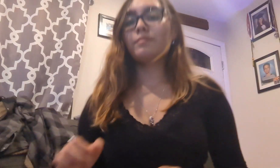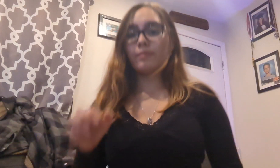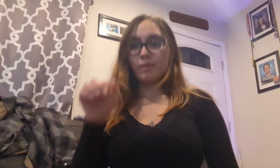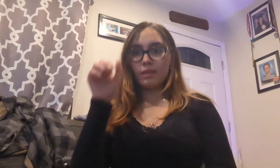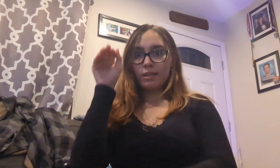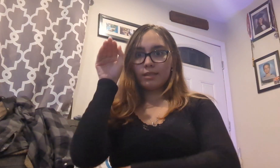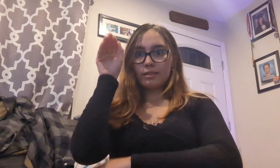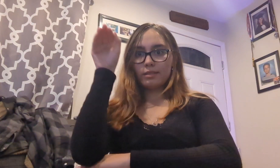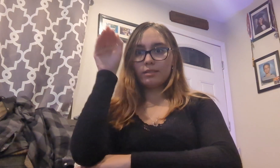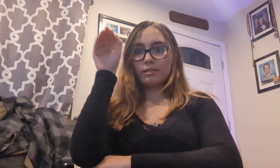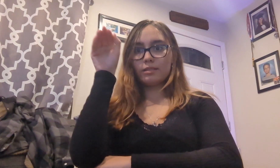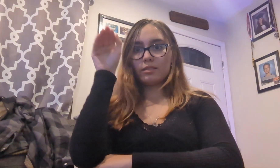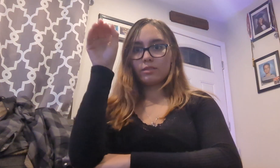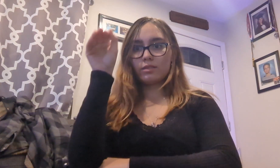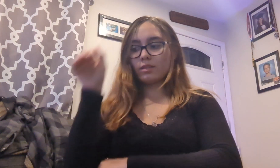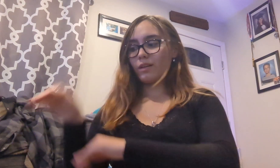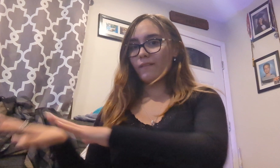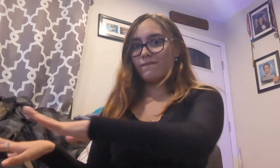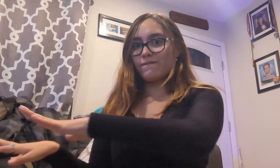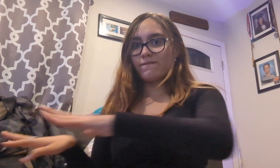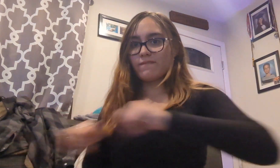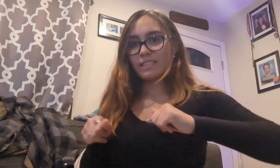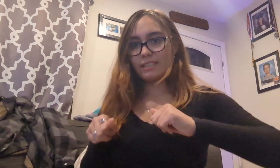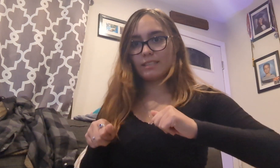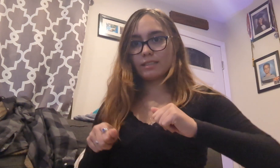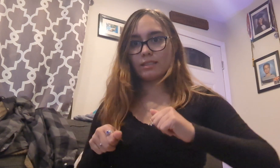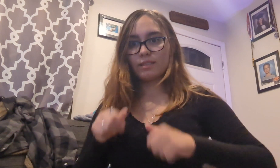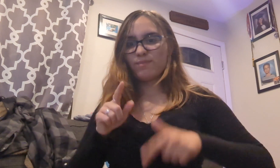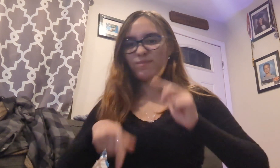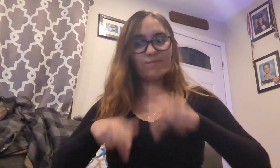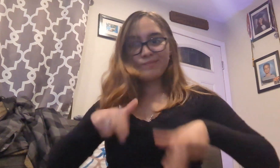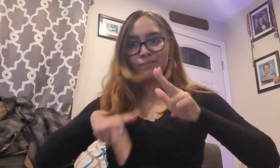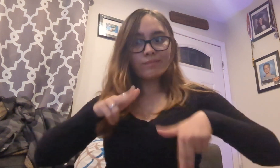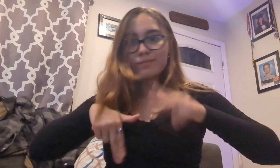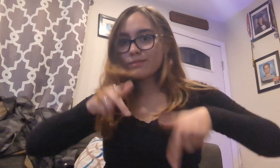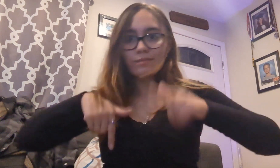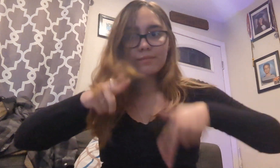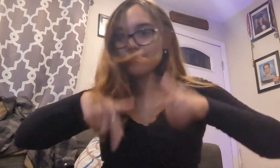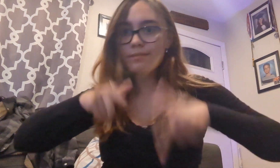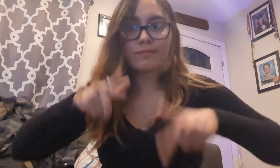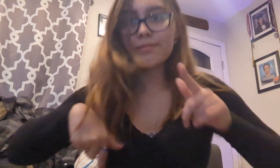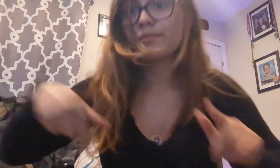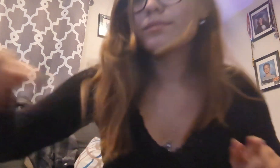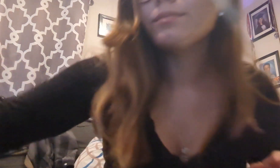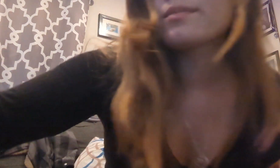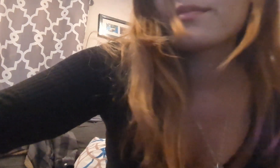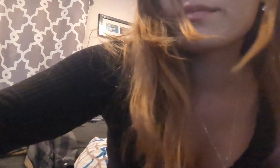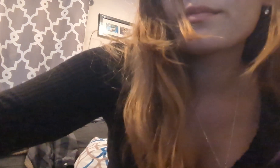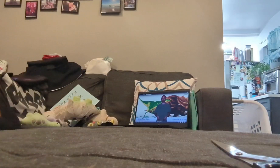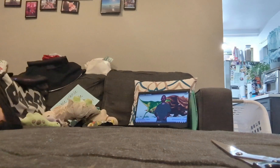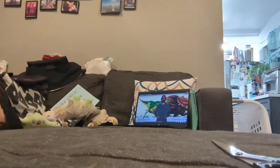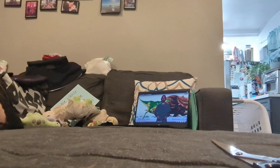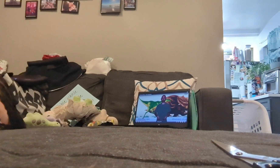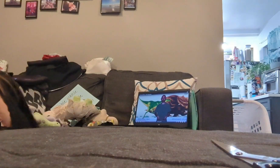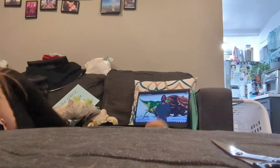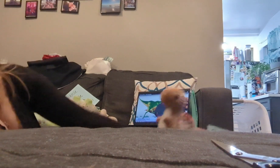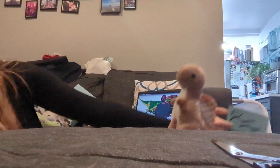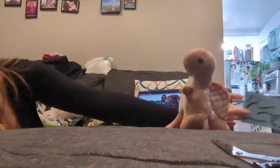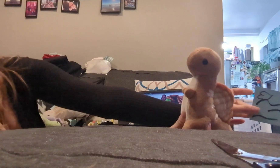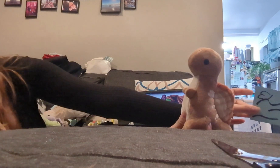Older, more disgusting avocado. Yeah, not generally, like it was hate-bucky. There was something wrong with the really- Frank, put your face up at the top of